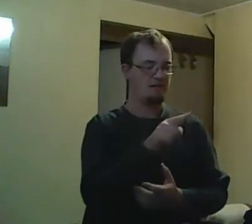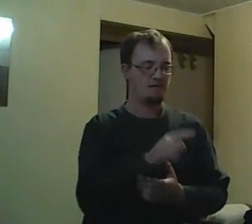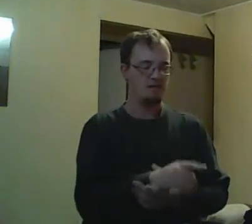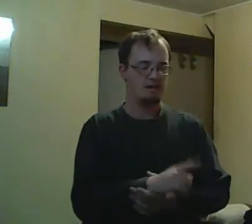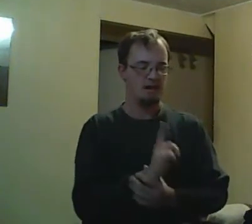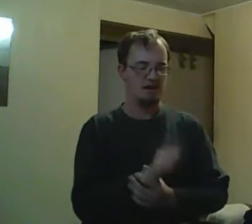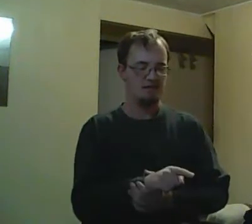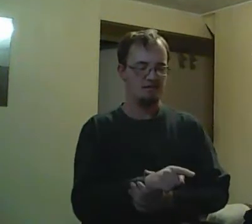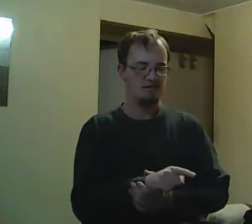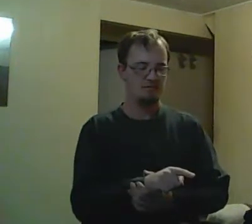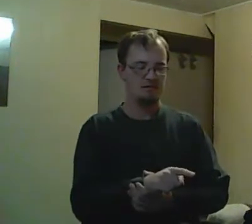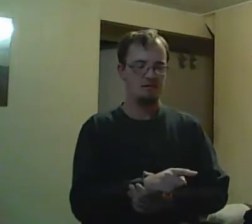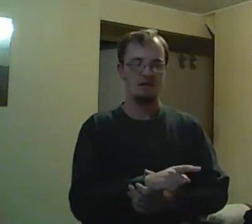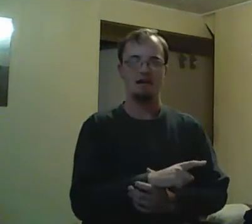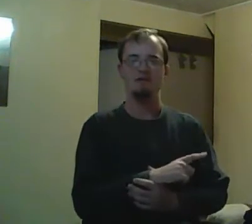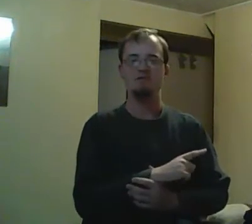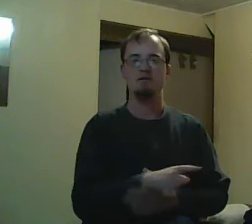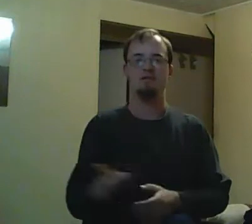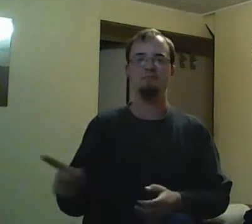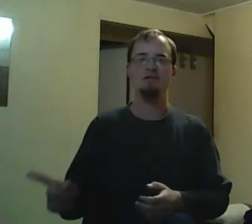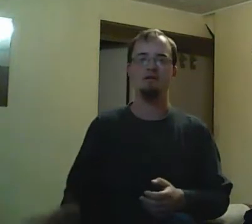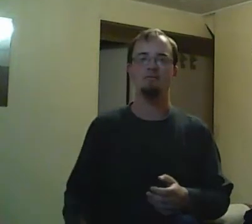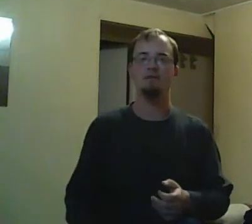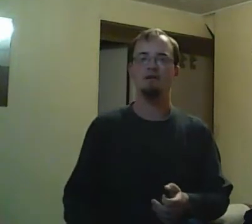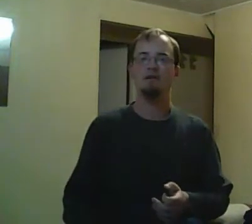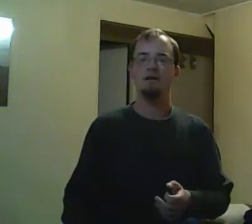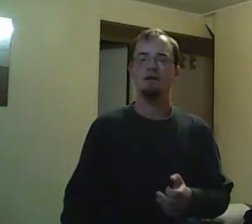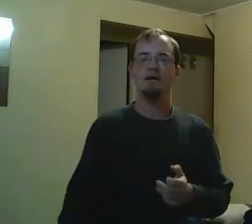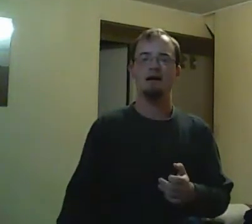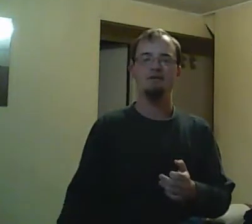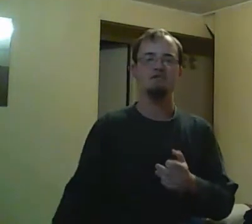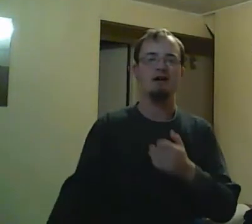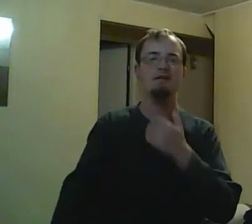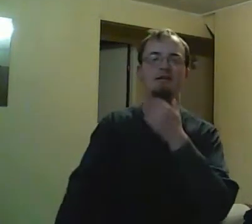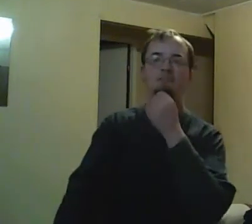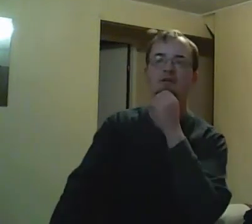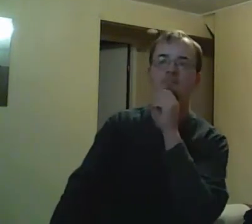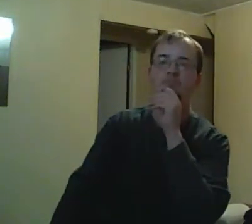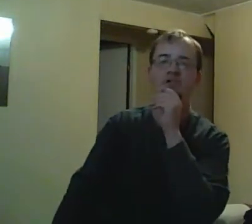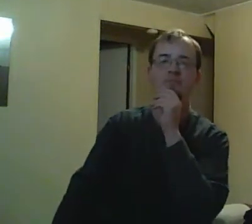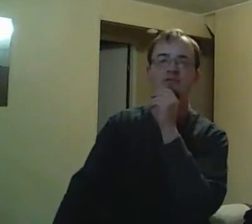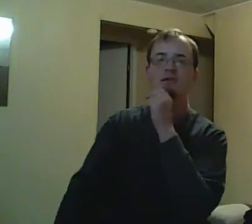Wow. Either it was self-inflicted or Sean might have did it. Might have did it.